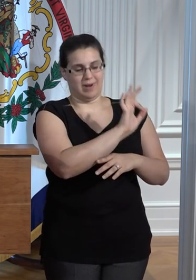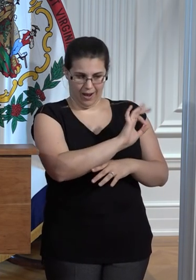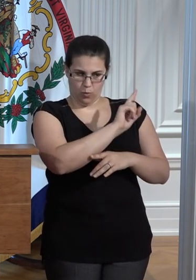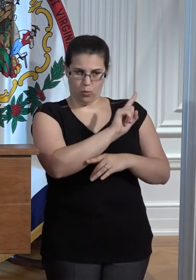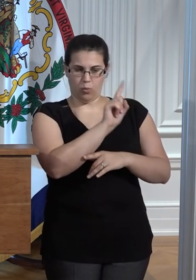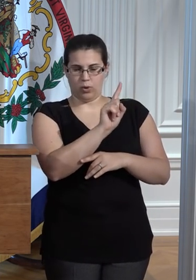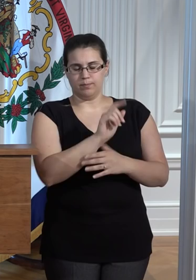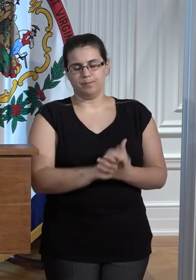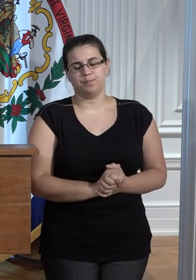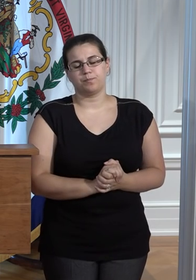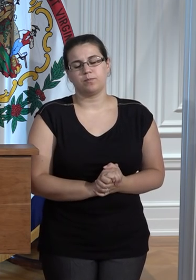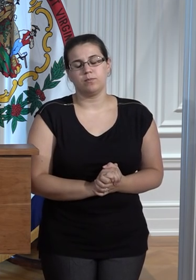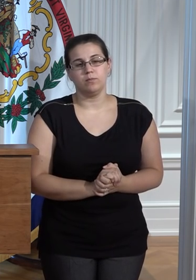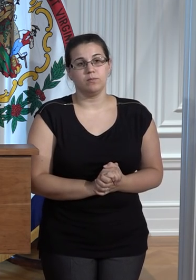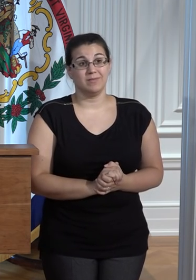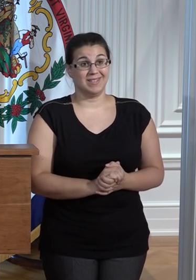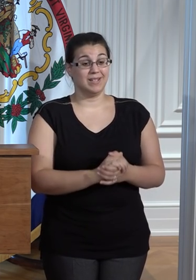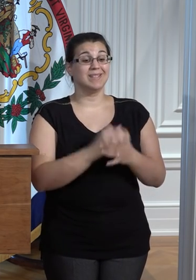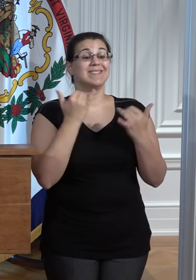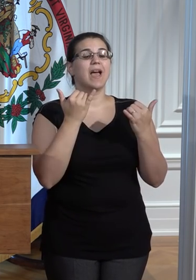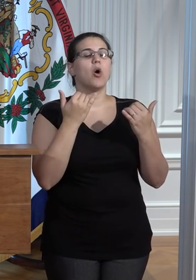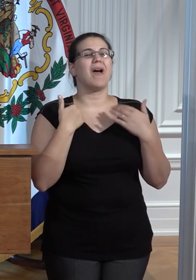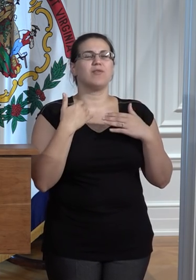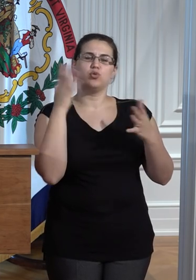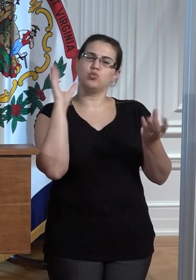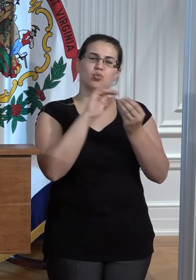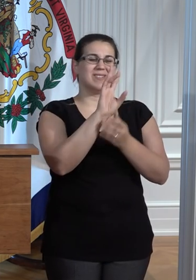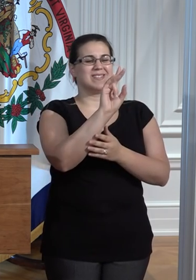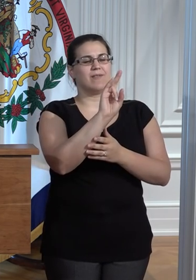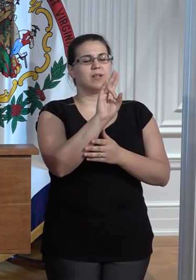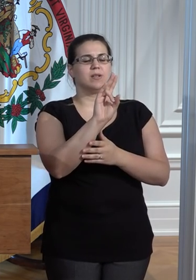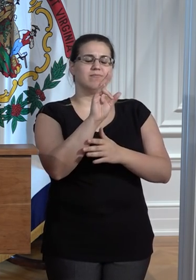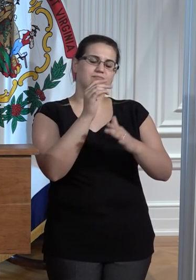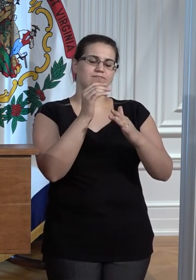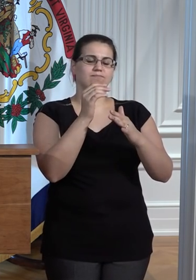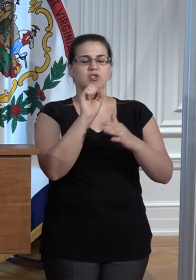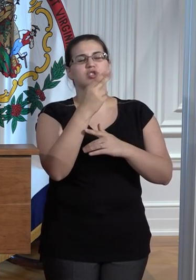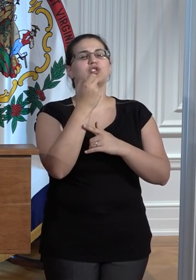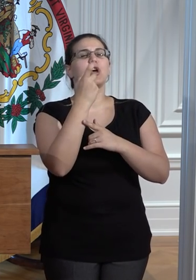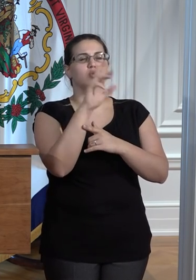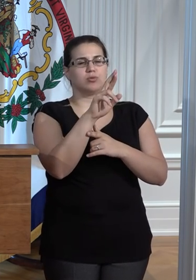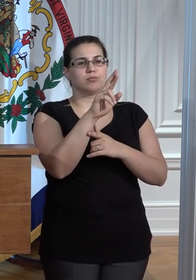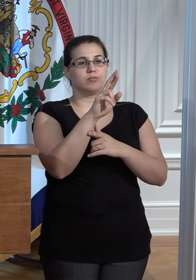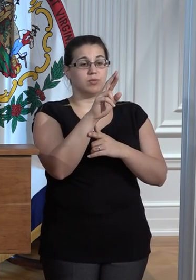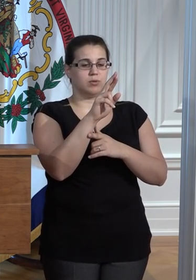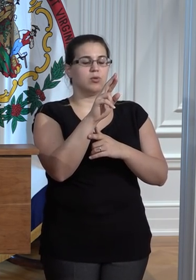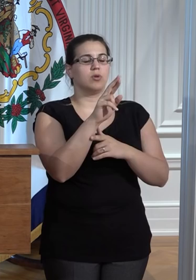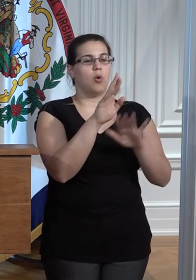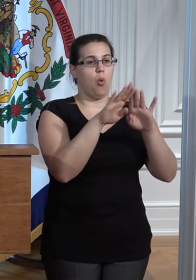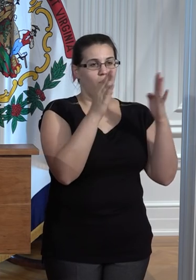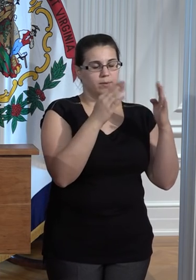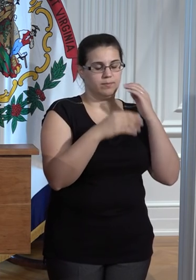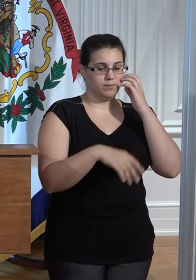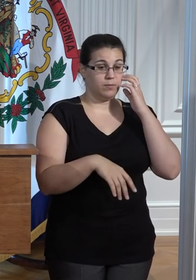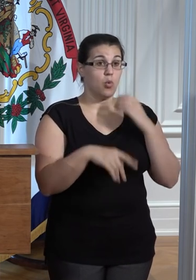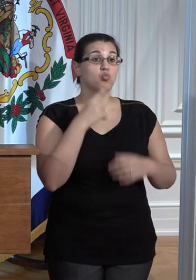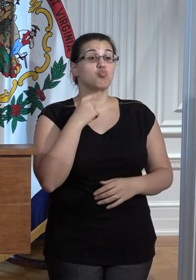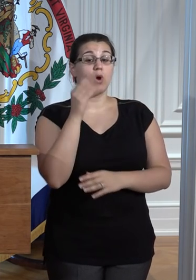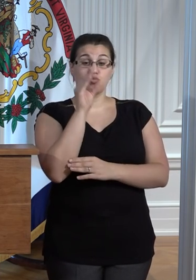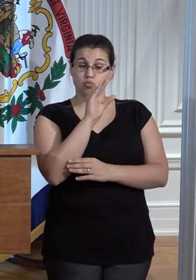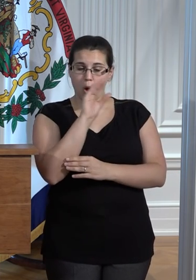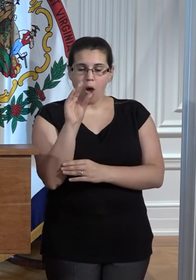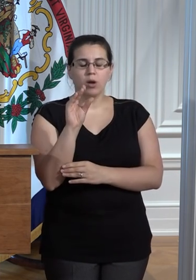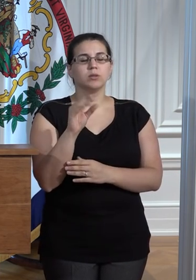Currently, at least 17 shelters are open. Groups such as the Red Cross, the Salvation Army, and VOAD have stepped up,